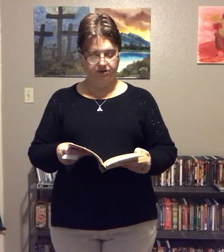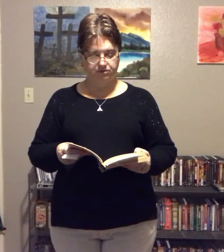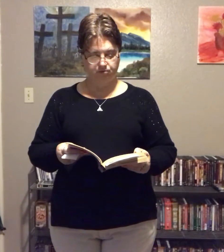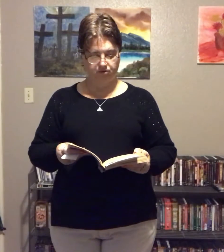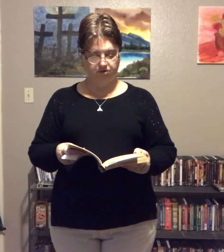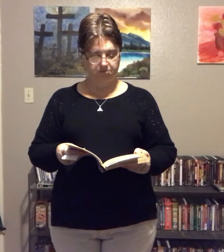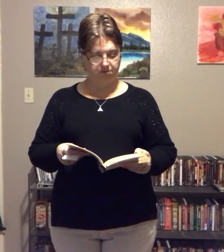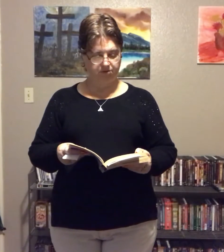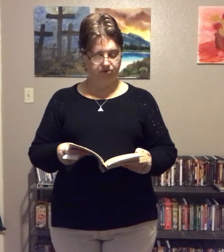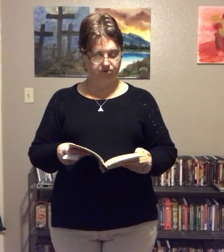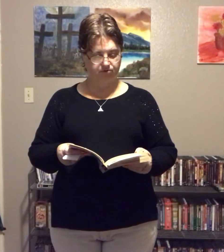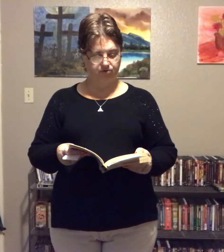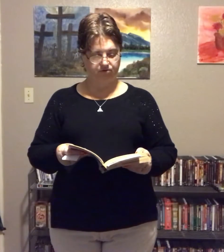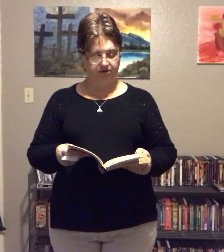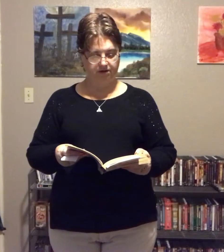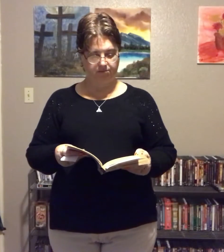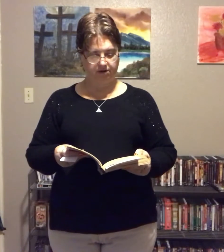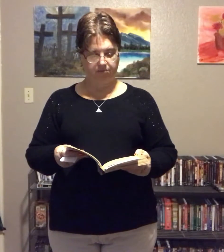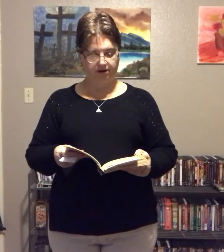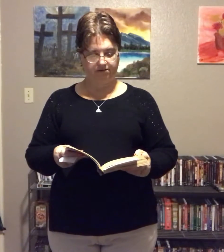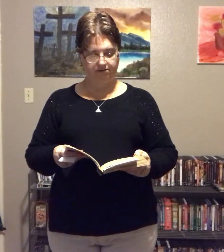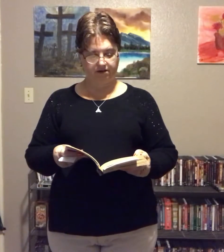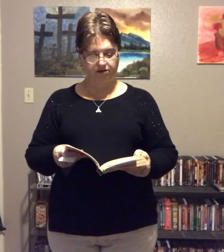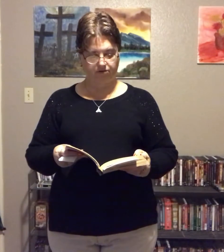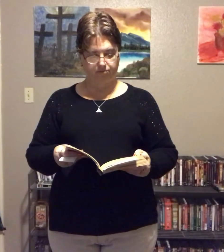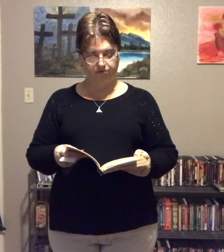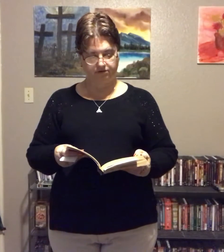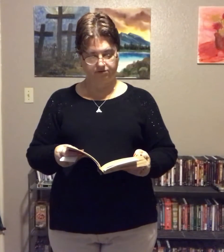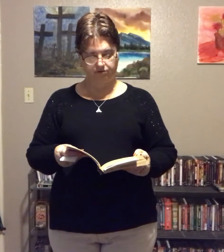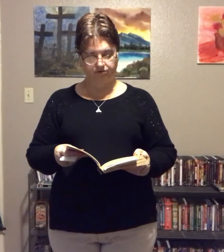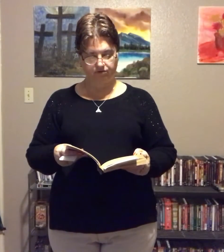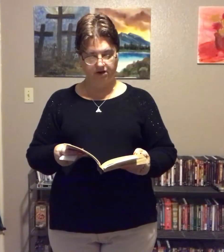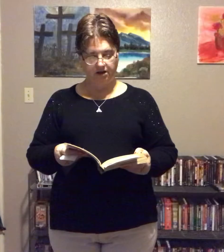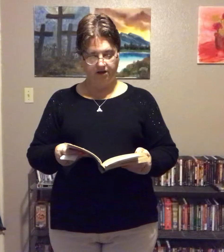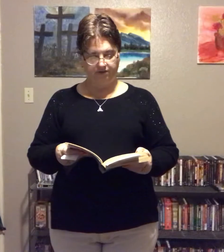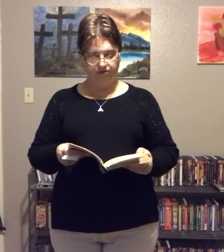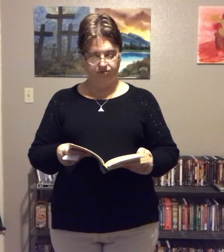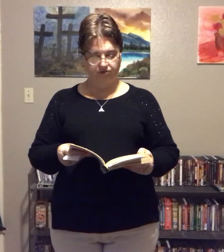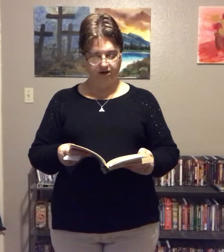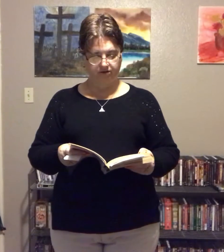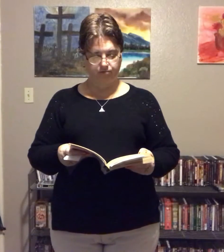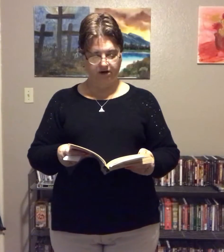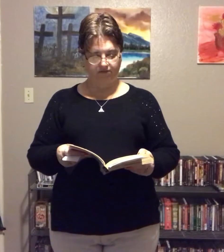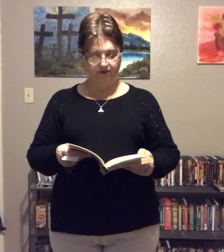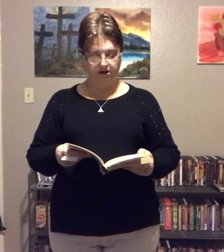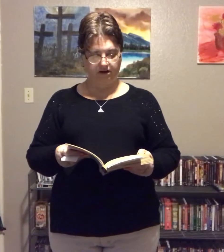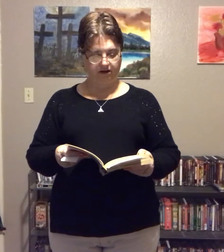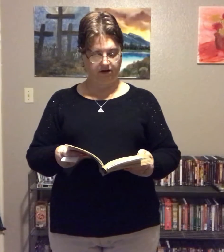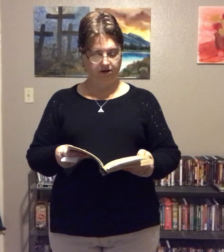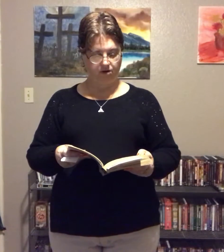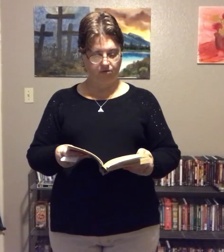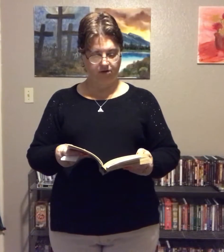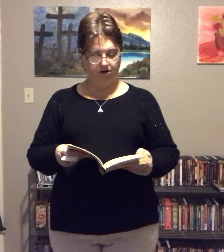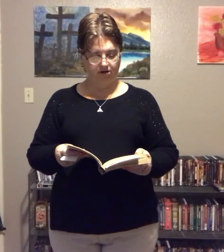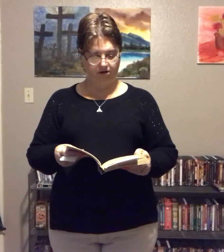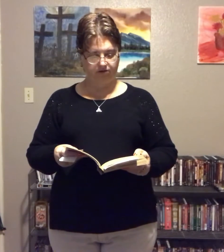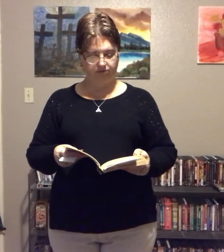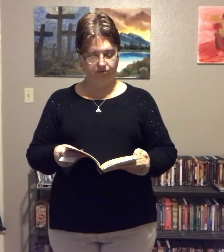much more than biblical truths to help me apply secular principles. This was God's way of eating. One awesome